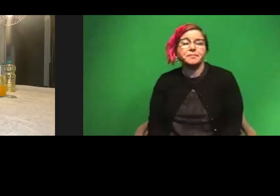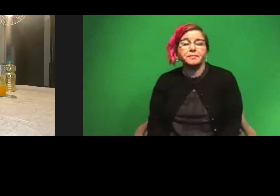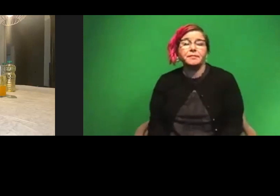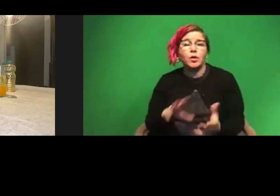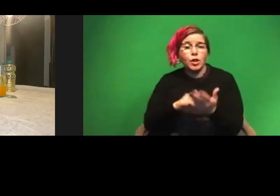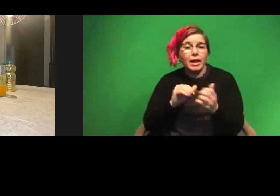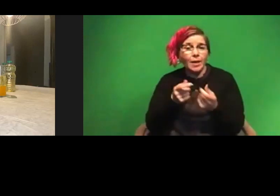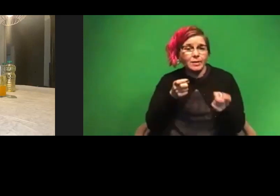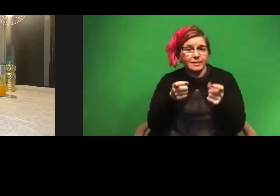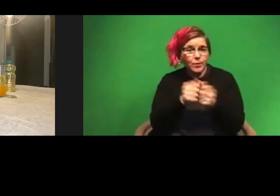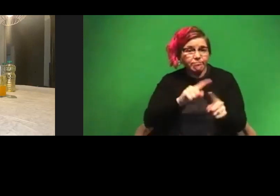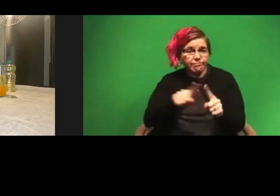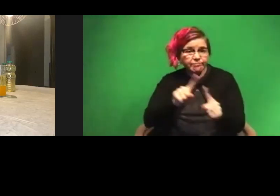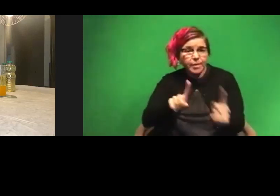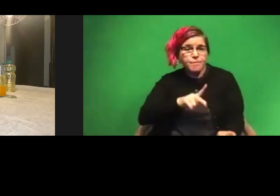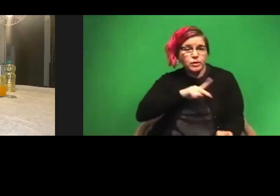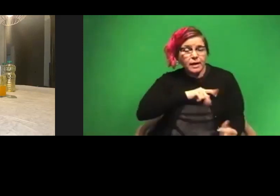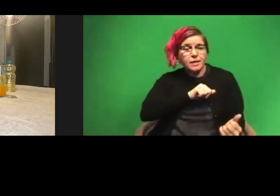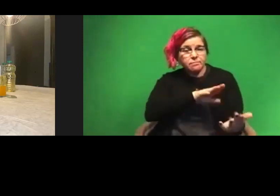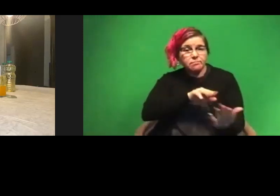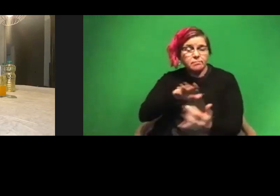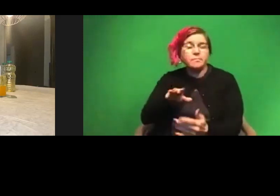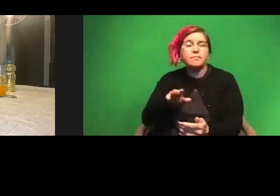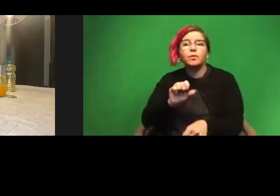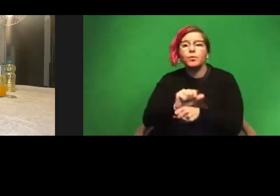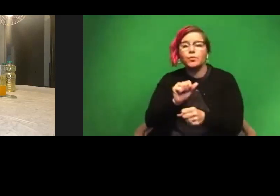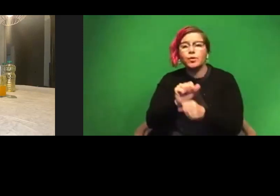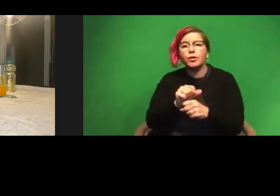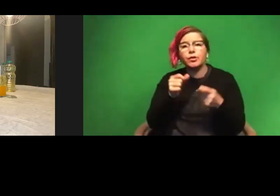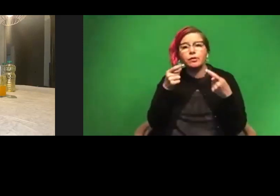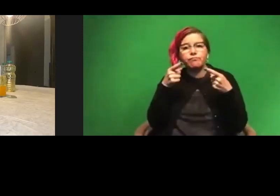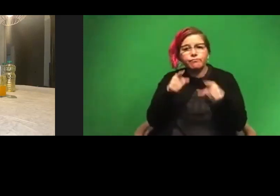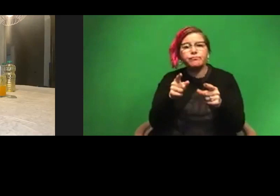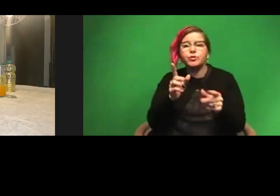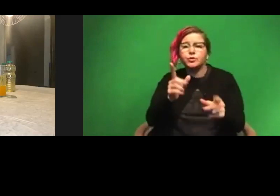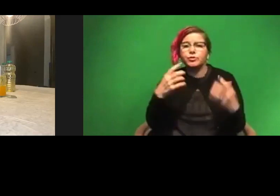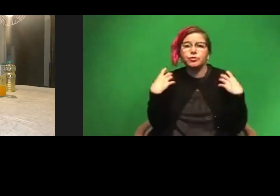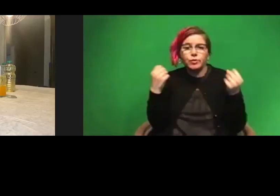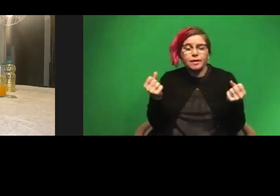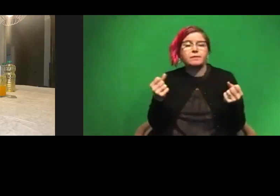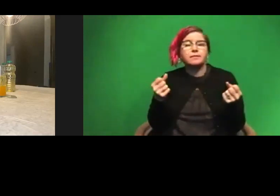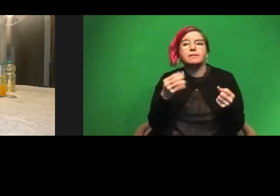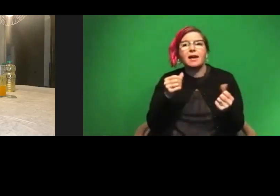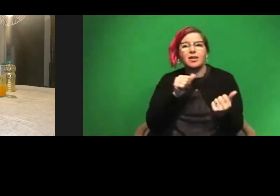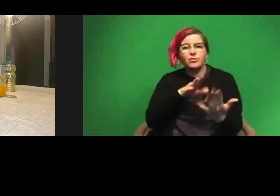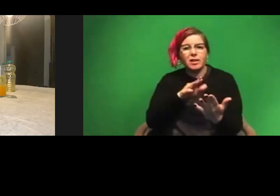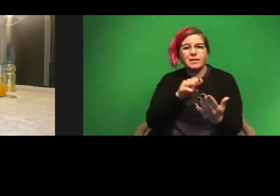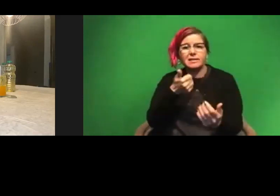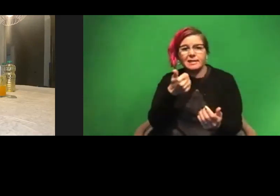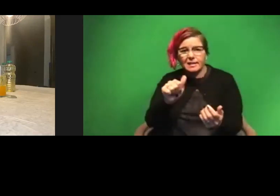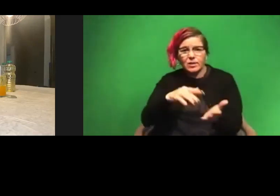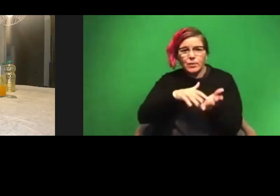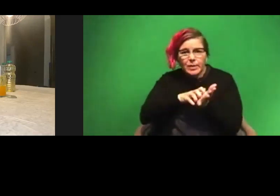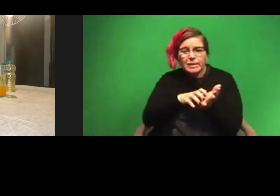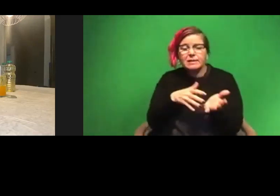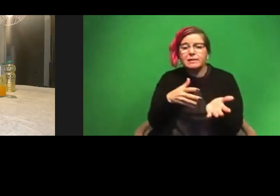different personalities and working towards each with each other's strengths, as well as addressing any weaknesses and trying to find solutions